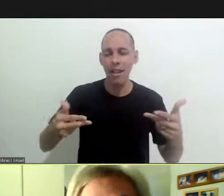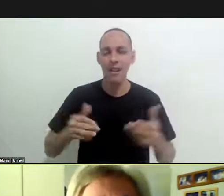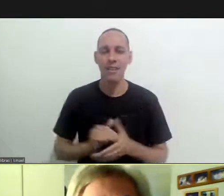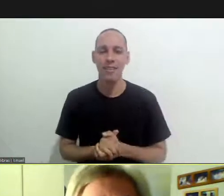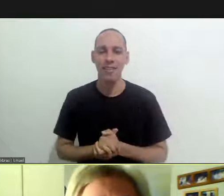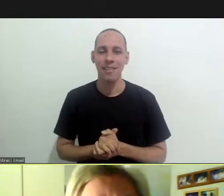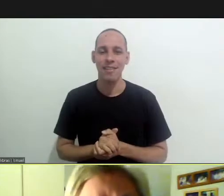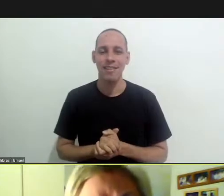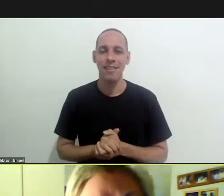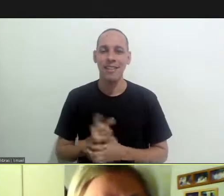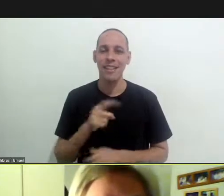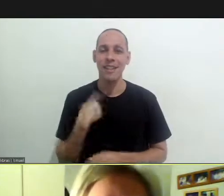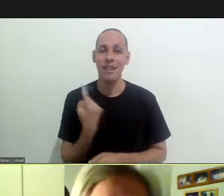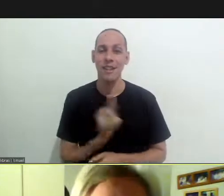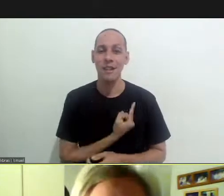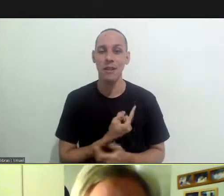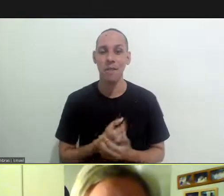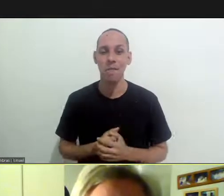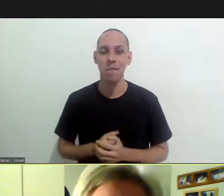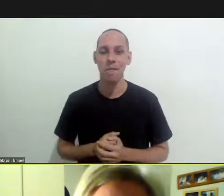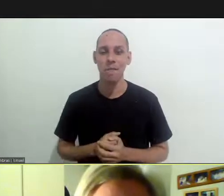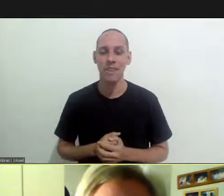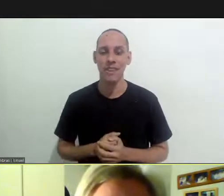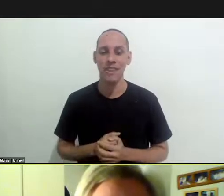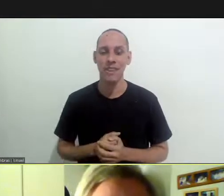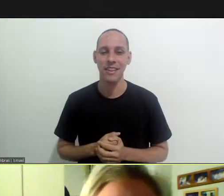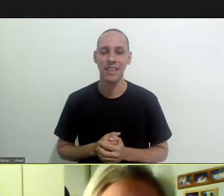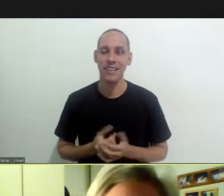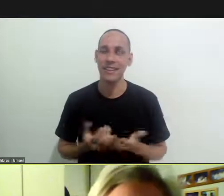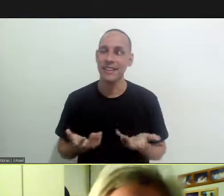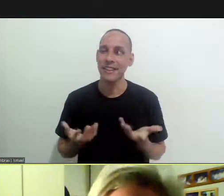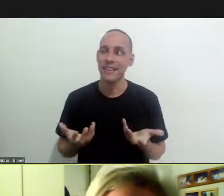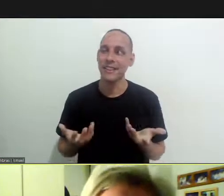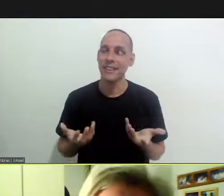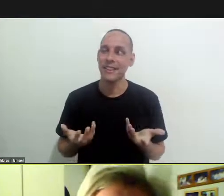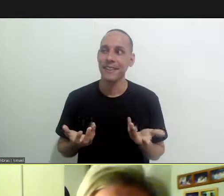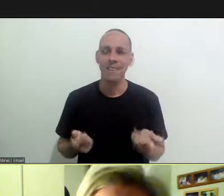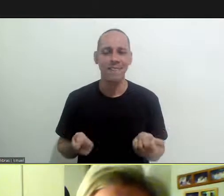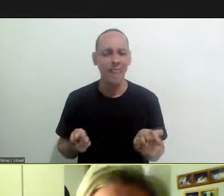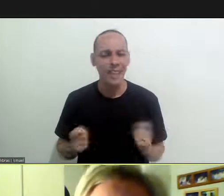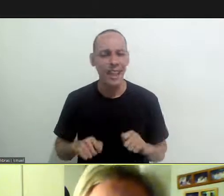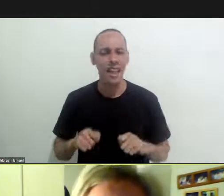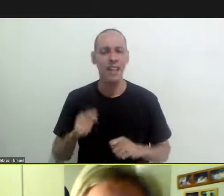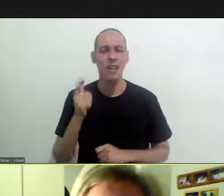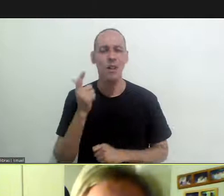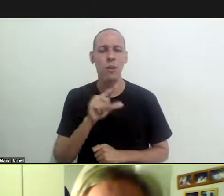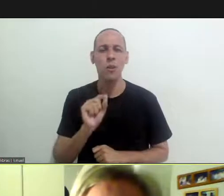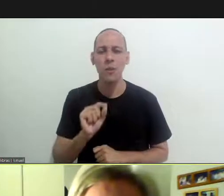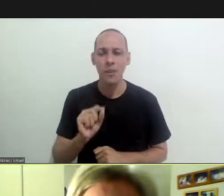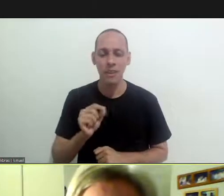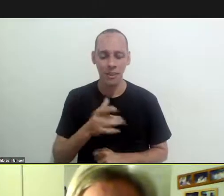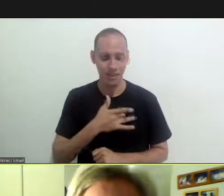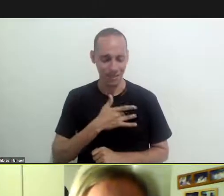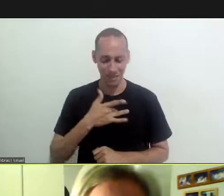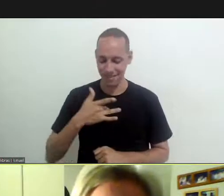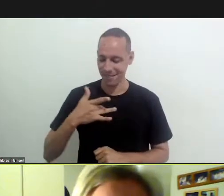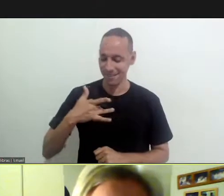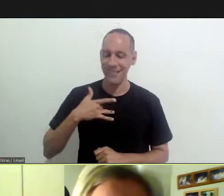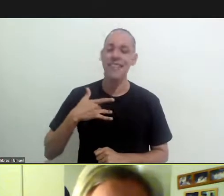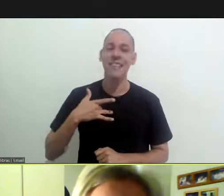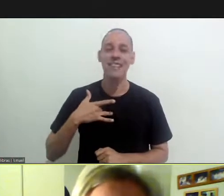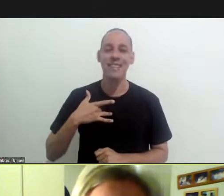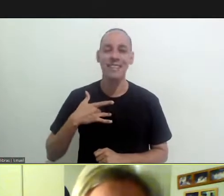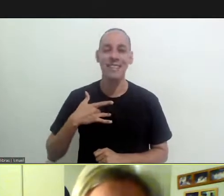and that we may come to have